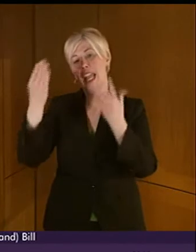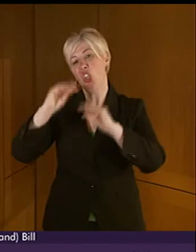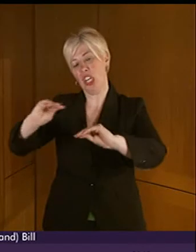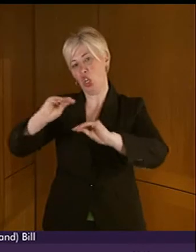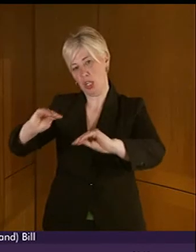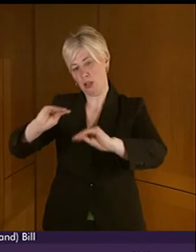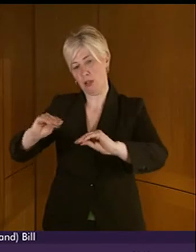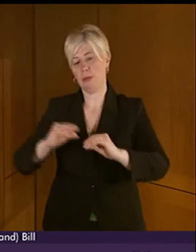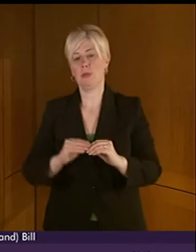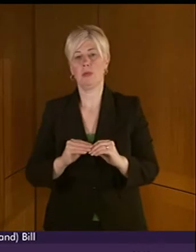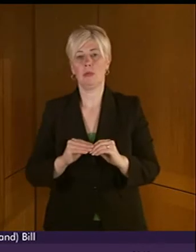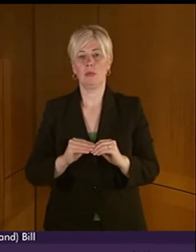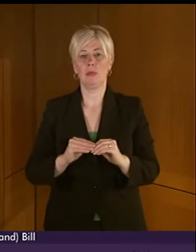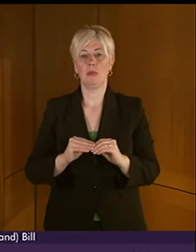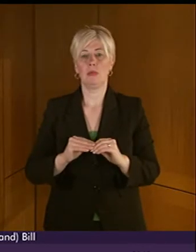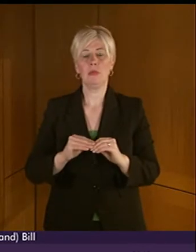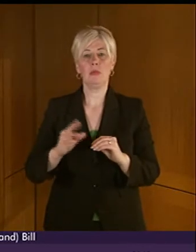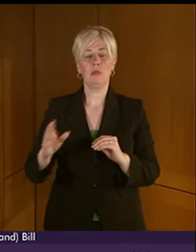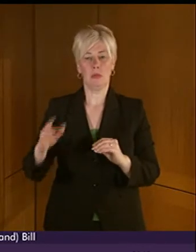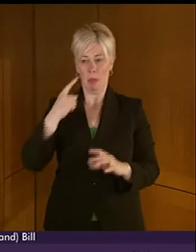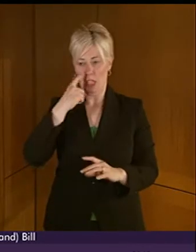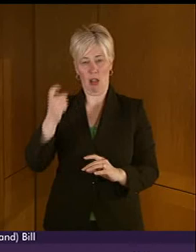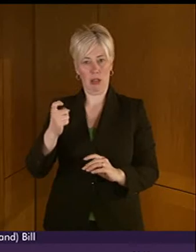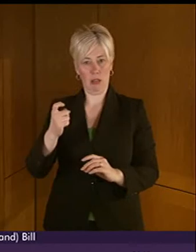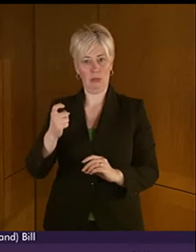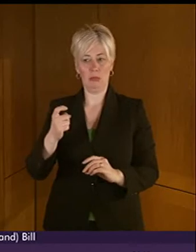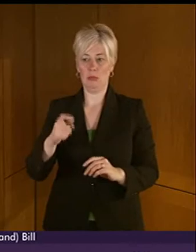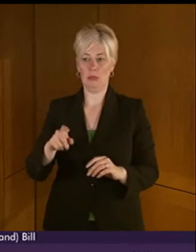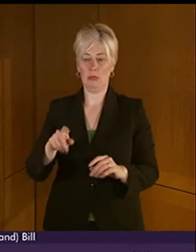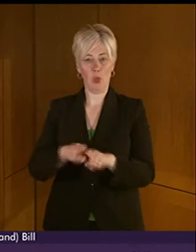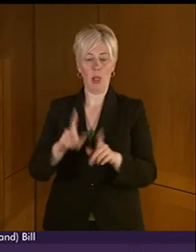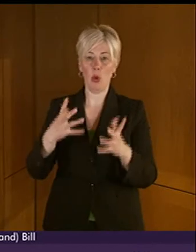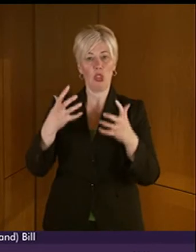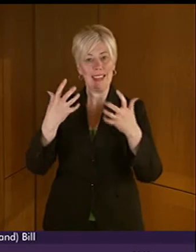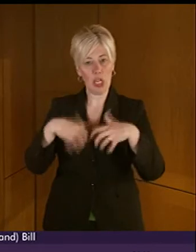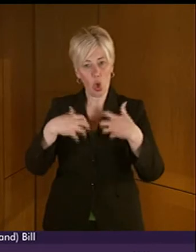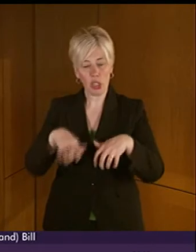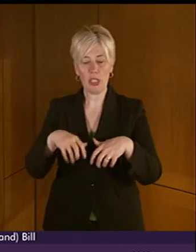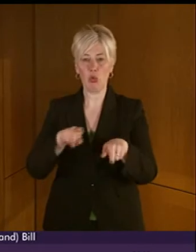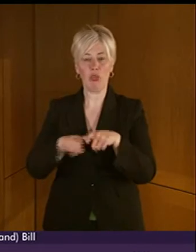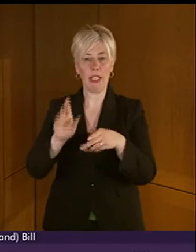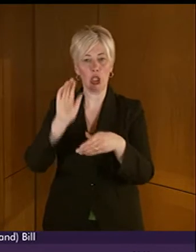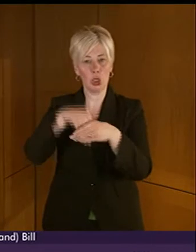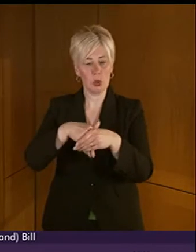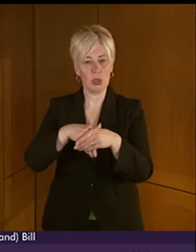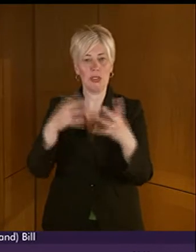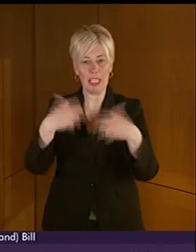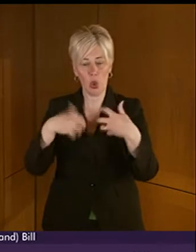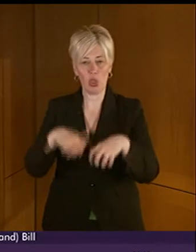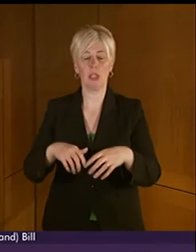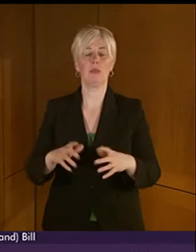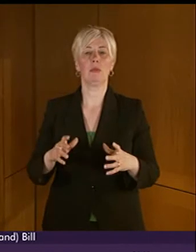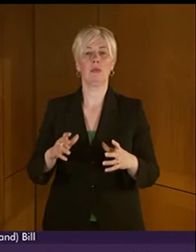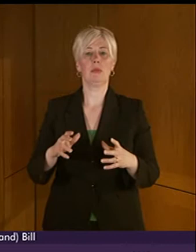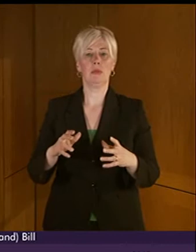of a very young age, and technology can generate more inclusion, as would a significant increase,